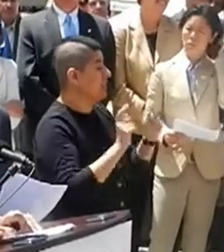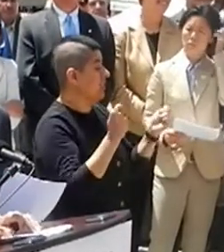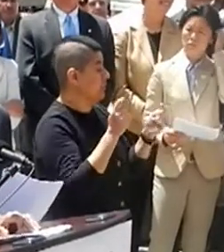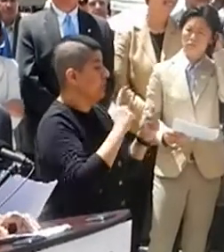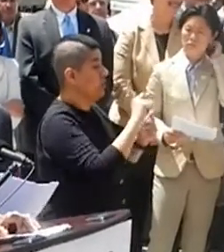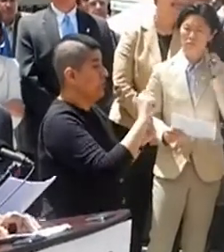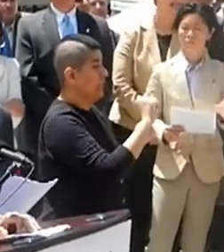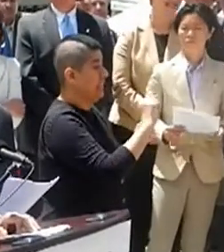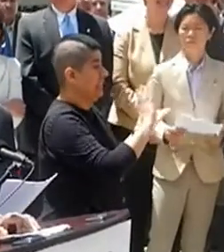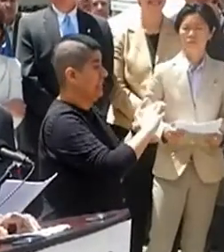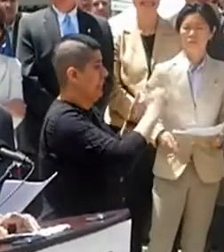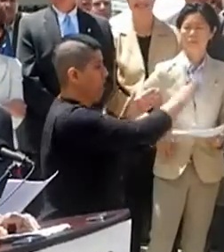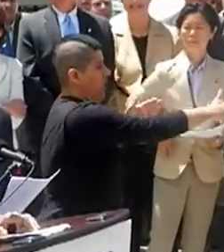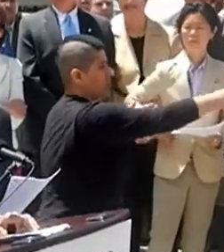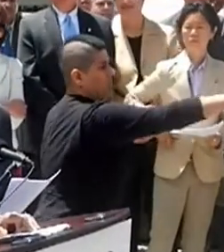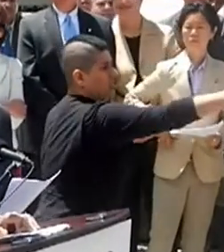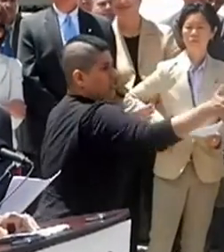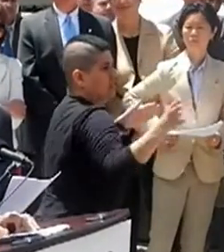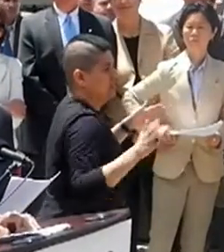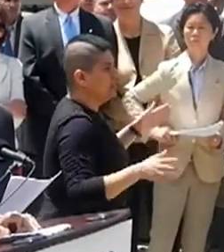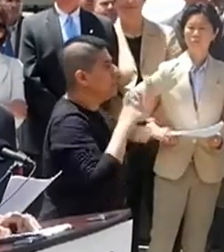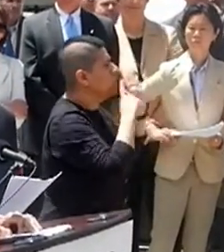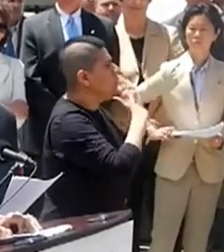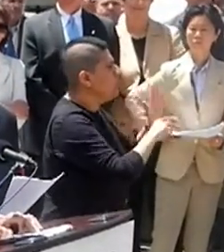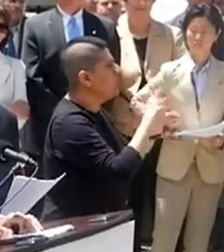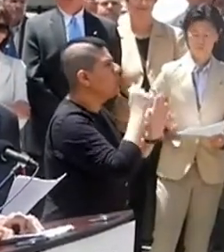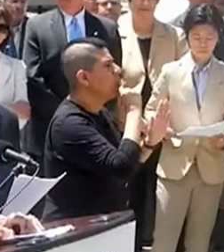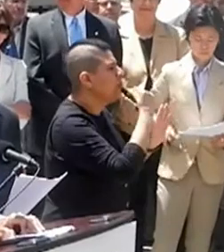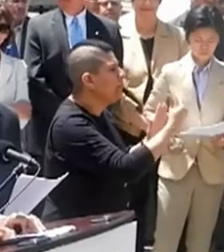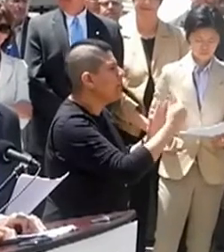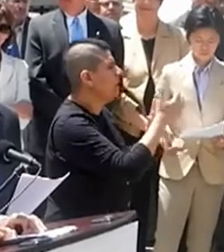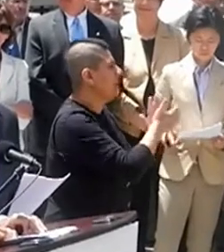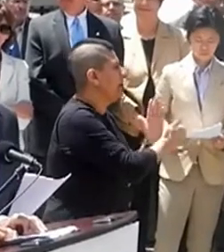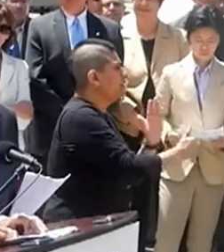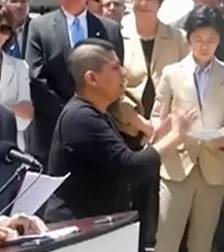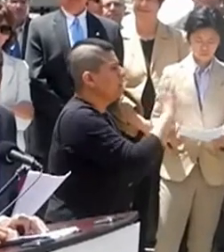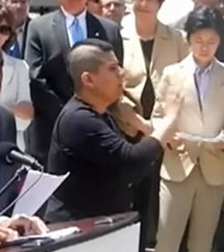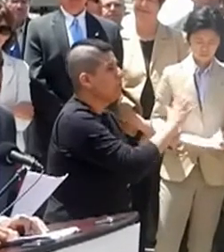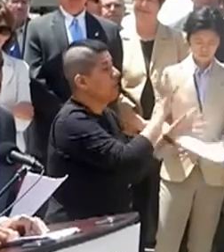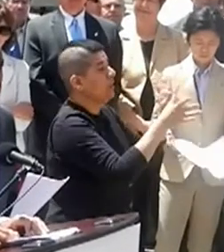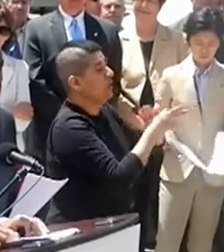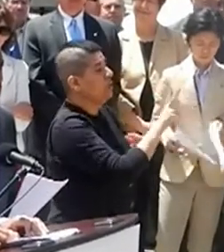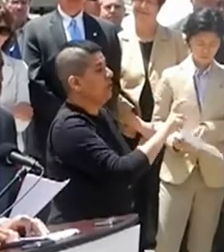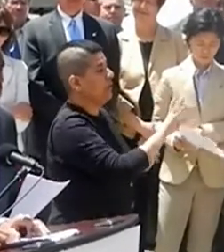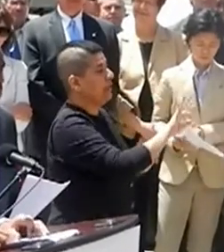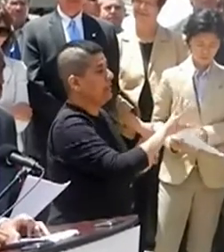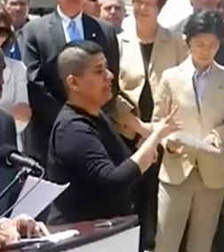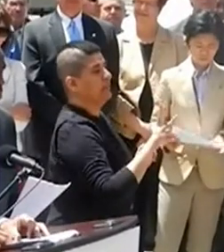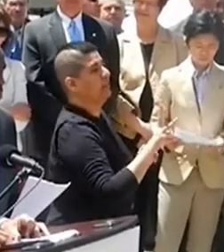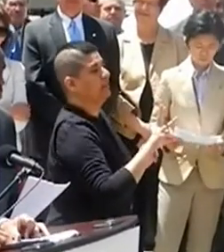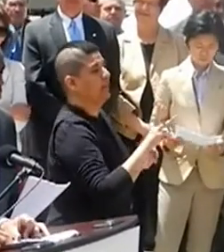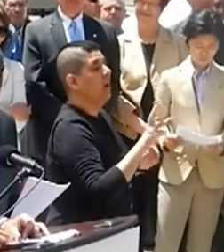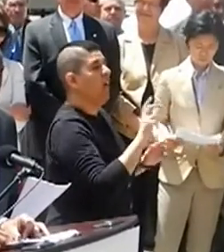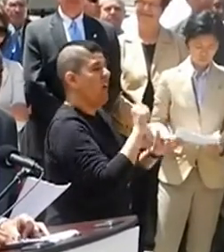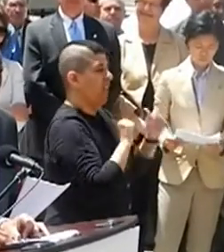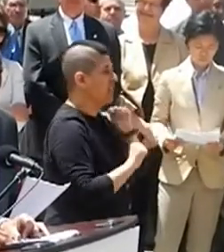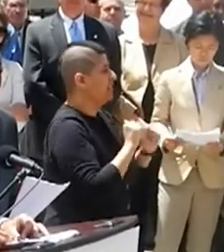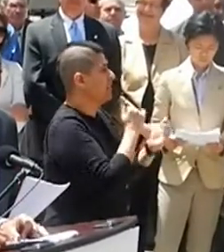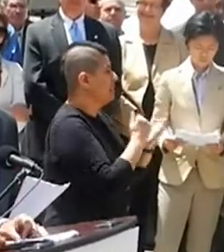showcasing queer talent and culture with 296 artists on seven stages.